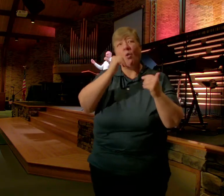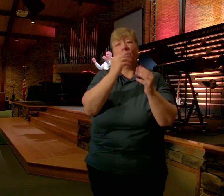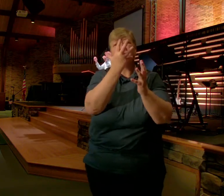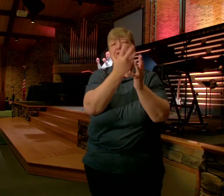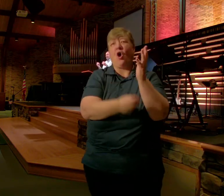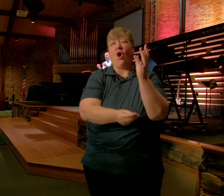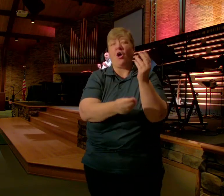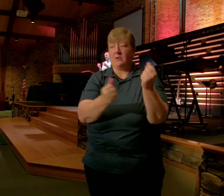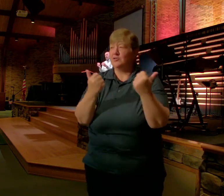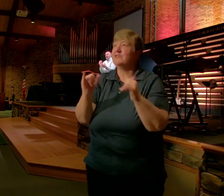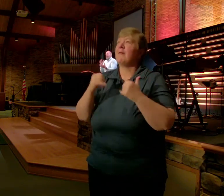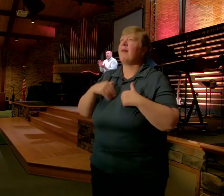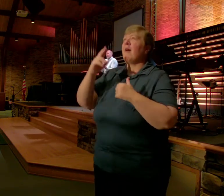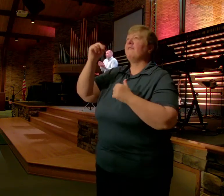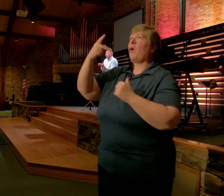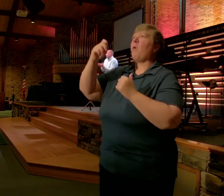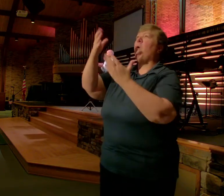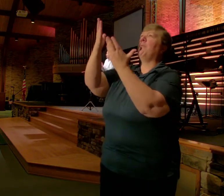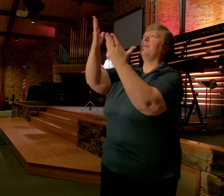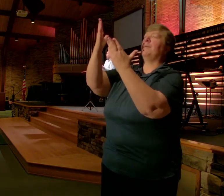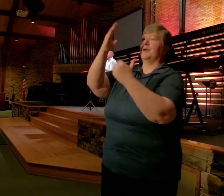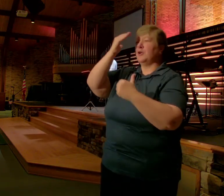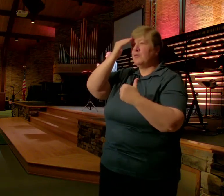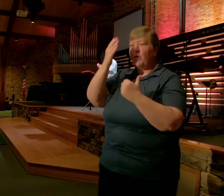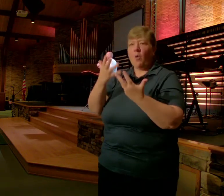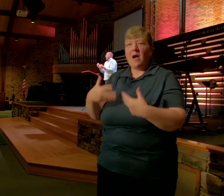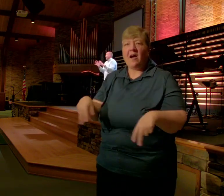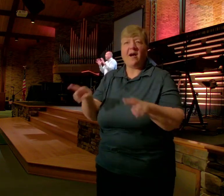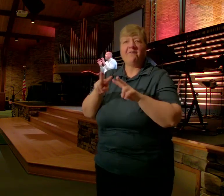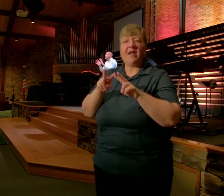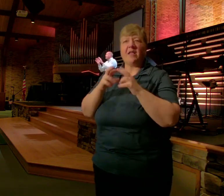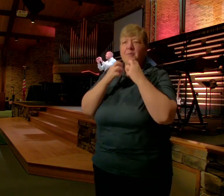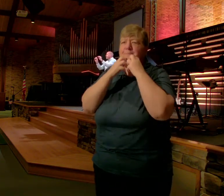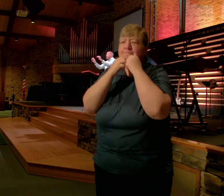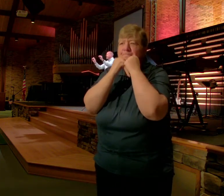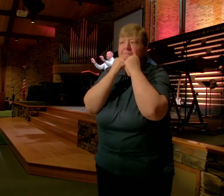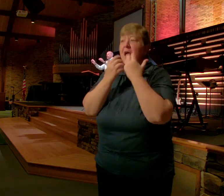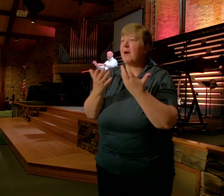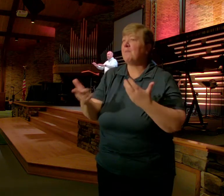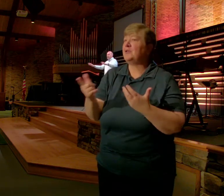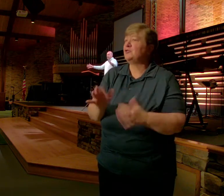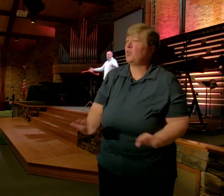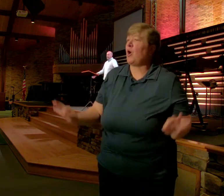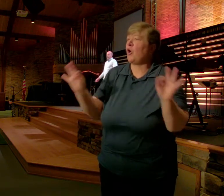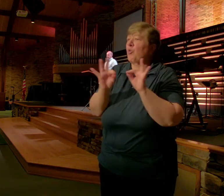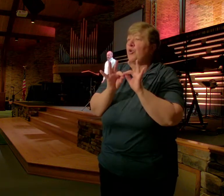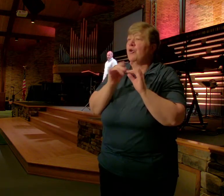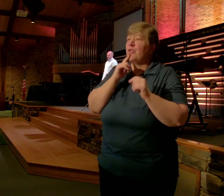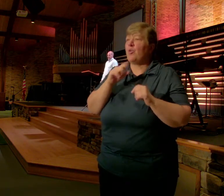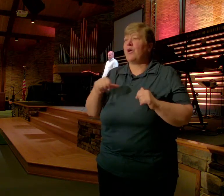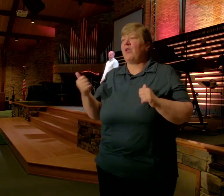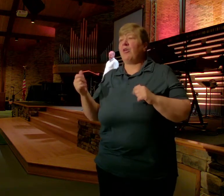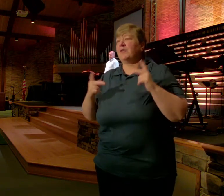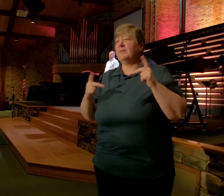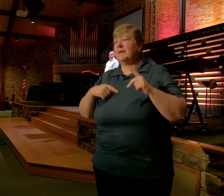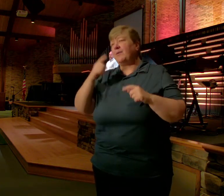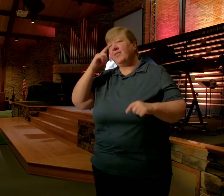So That You Can Know How Valuable You Are And How Much You Are Worth To God When Nobody Else Thinks You Are